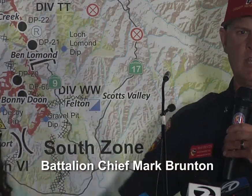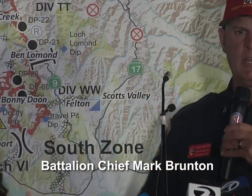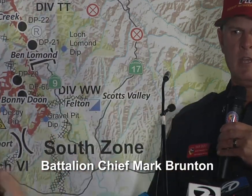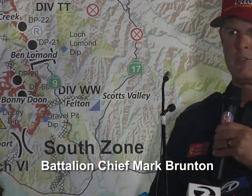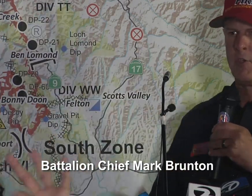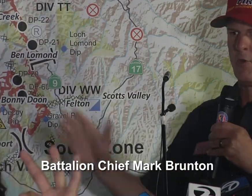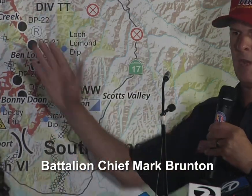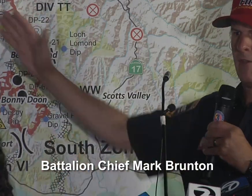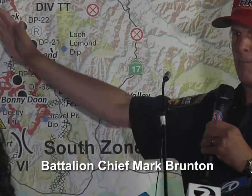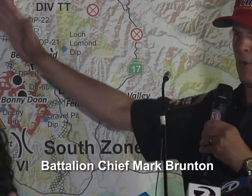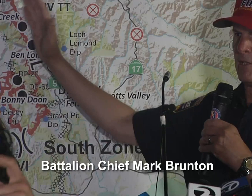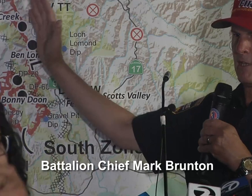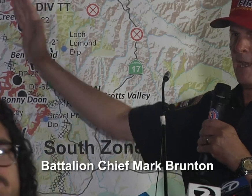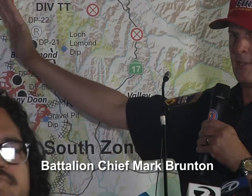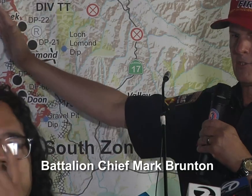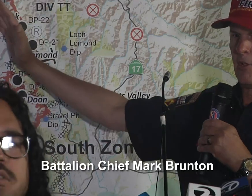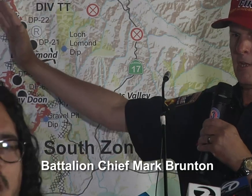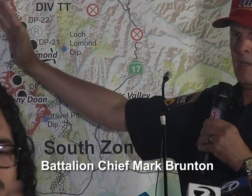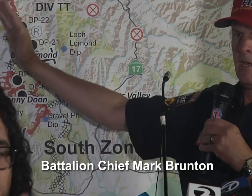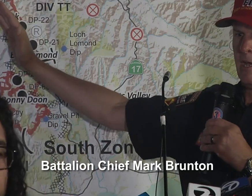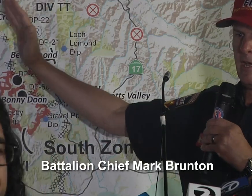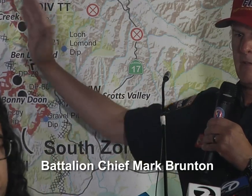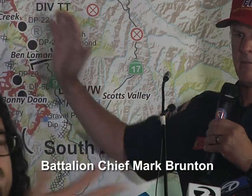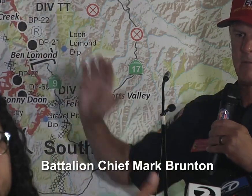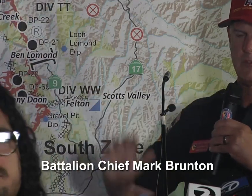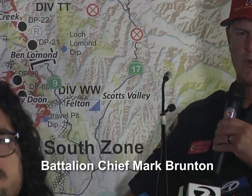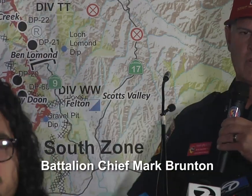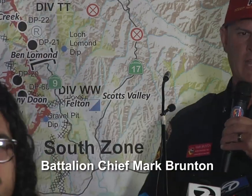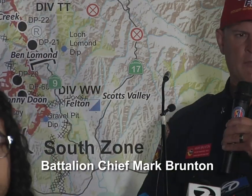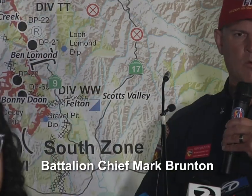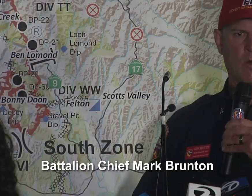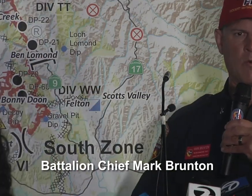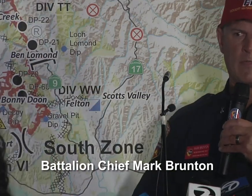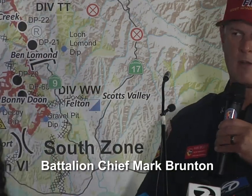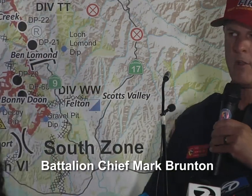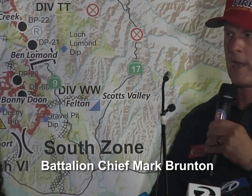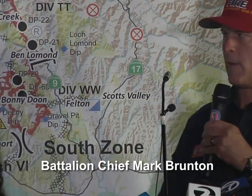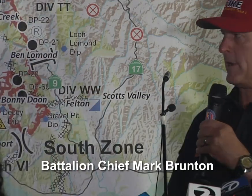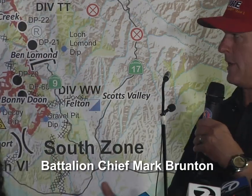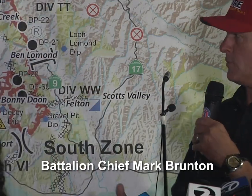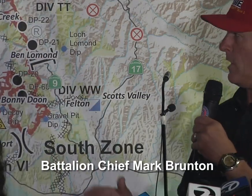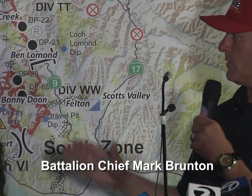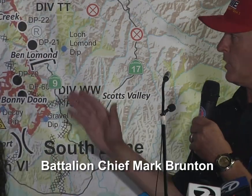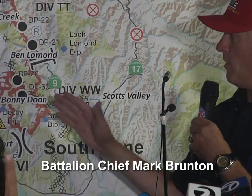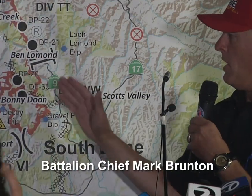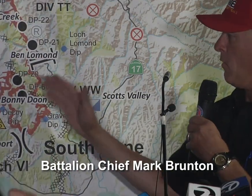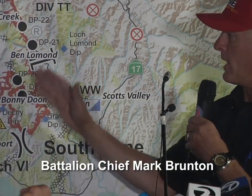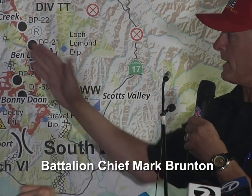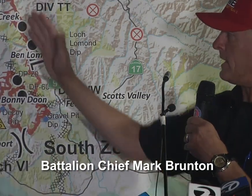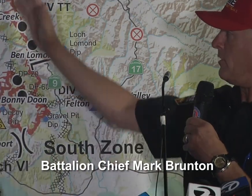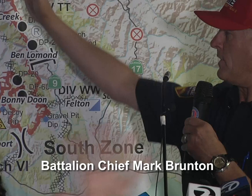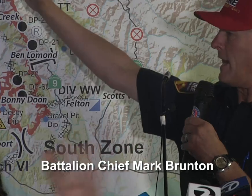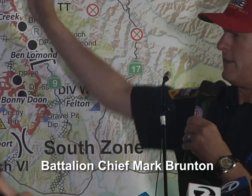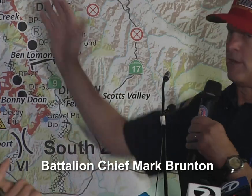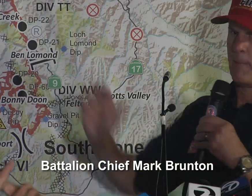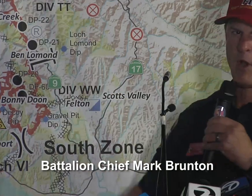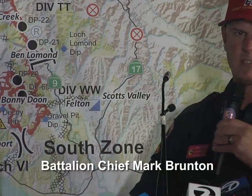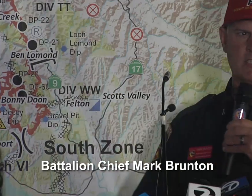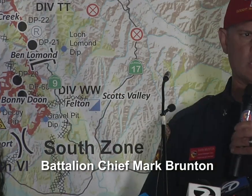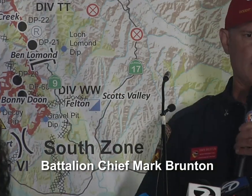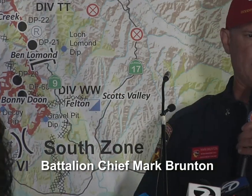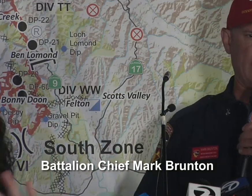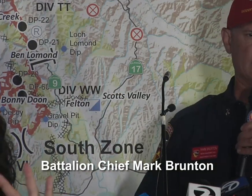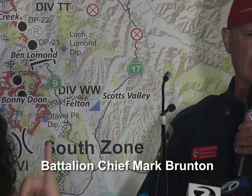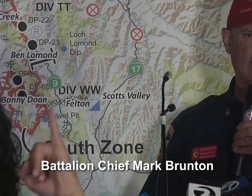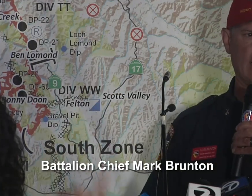is extinguished. So now that brings a nice solid control line, if you will, right there along Highway 9 as well. So we're going to continue that. That